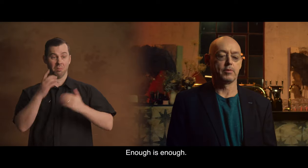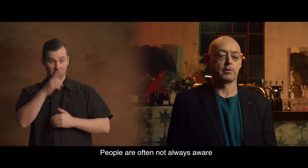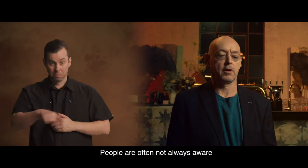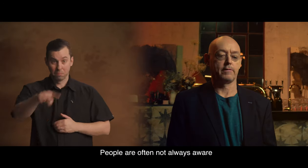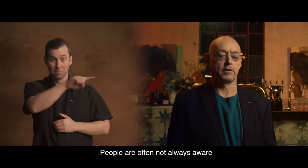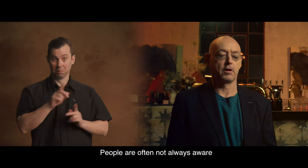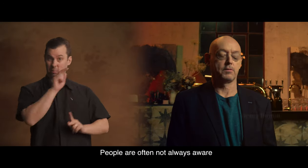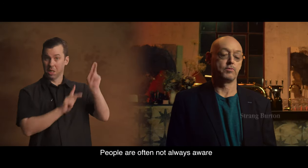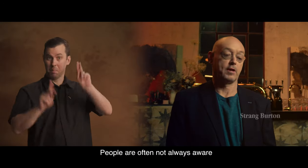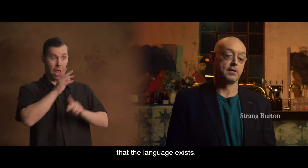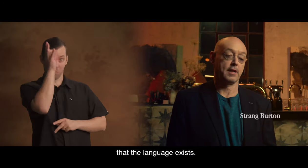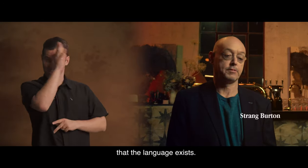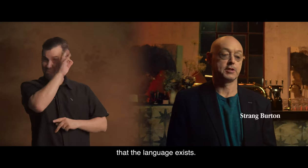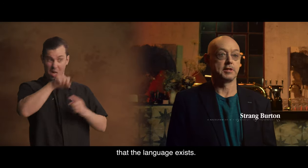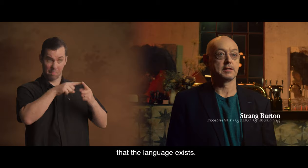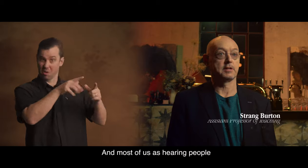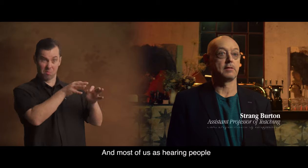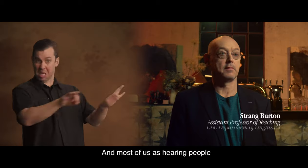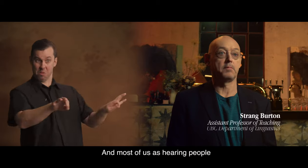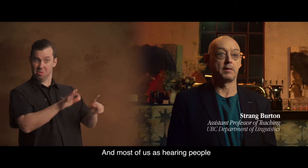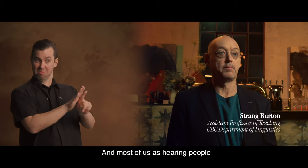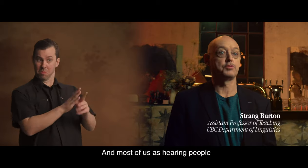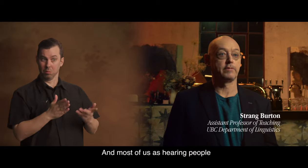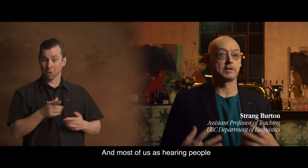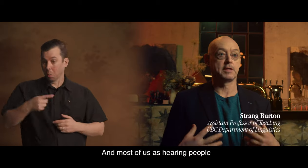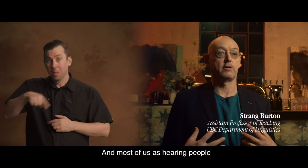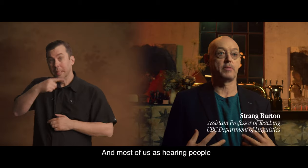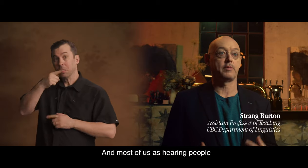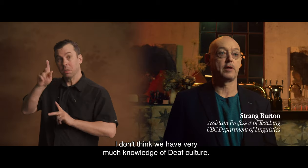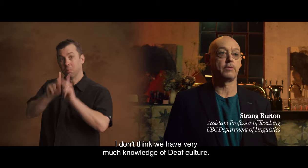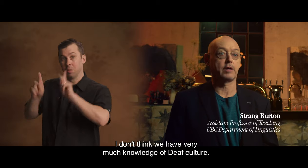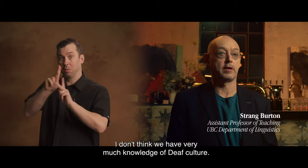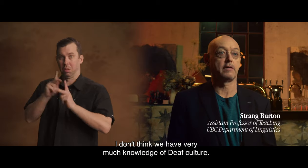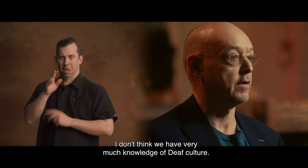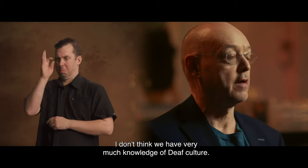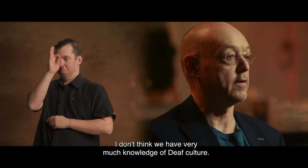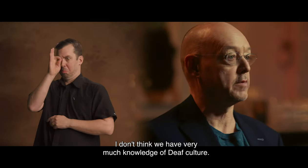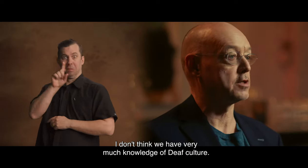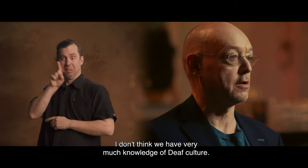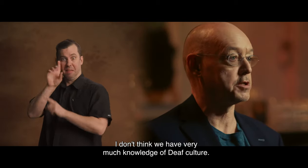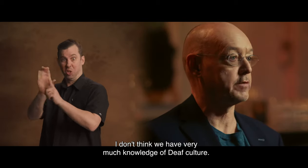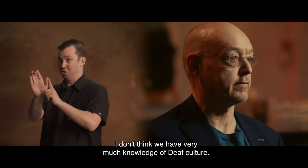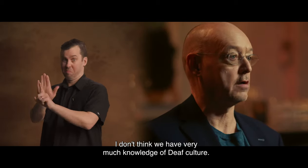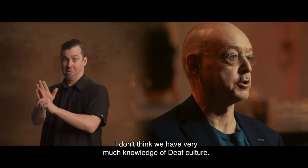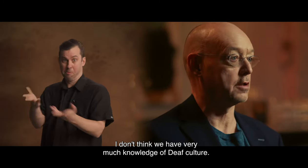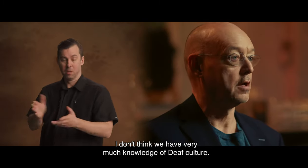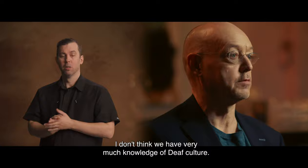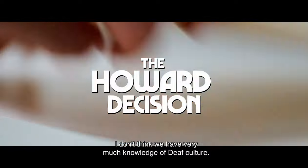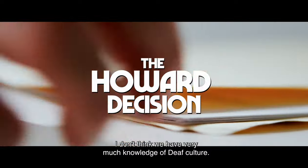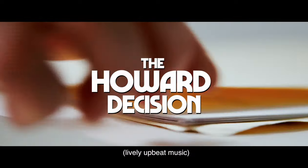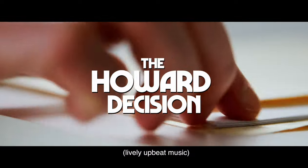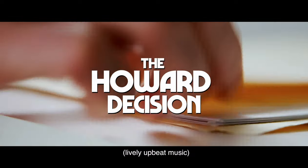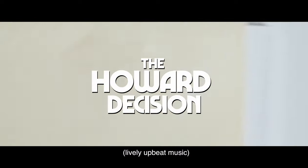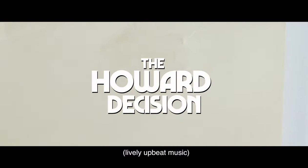People are often not always aware that the language exists and most of us as hearing people, I don't think we have very much knowledge of deaf culture.